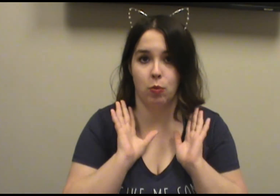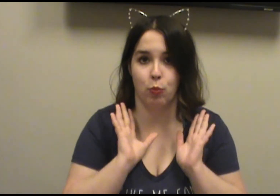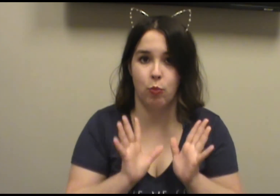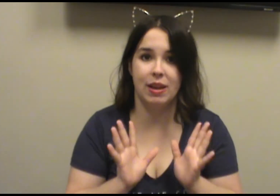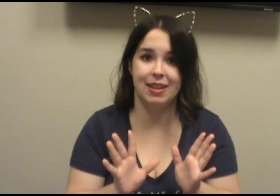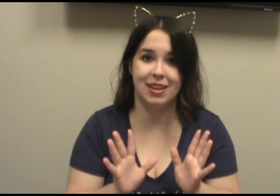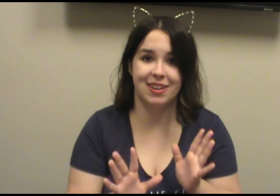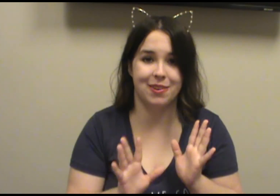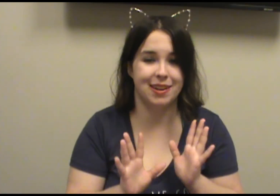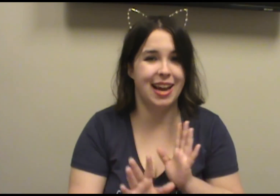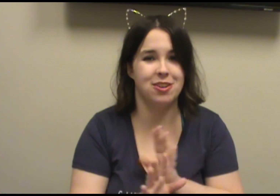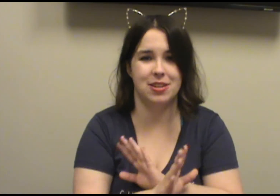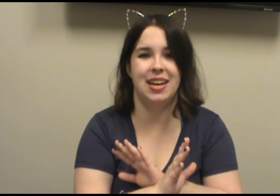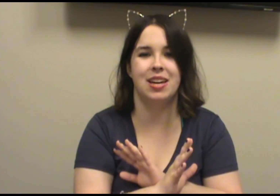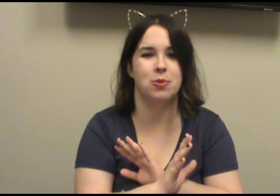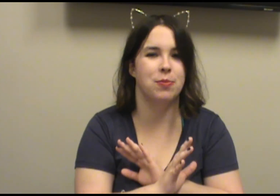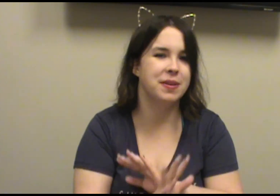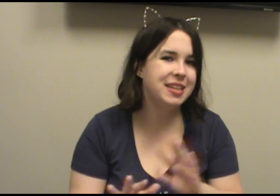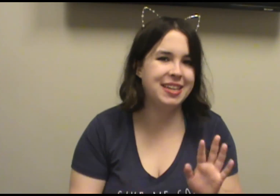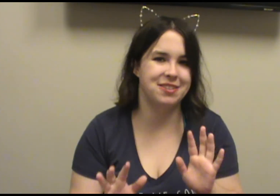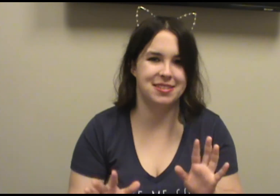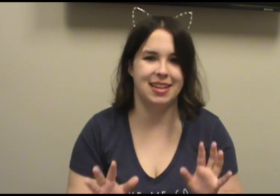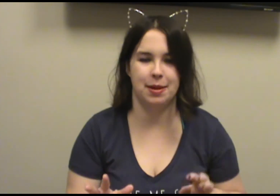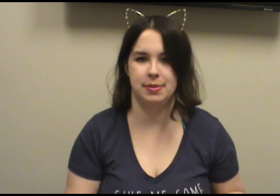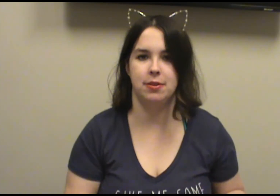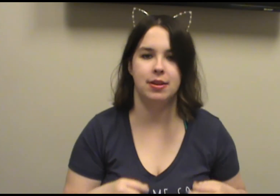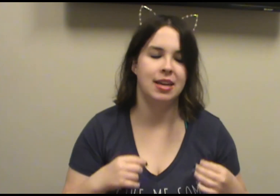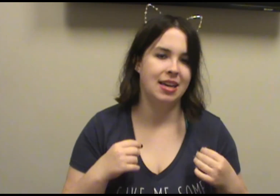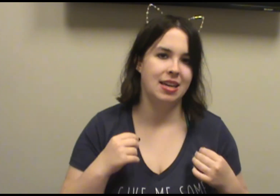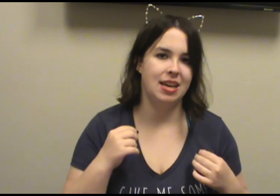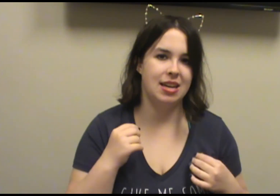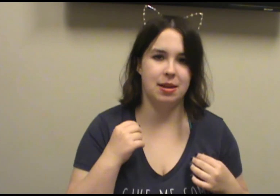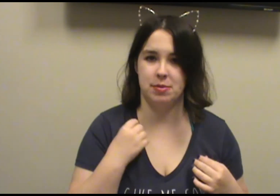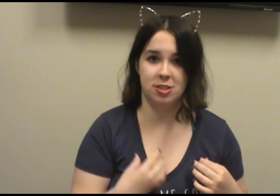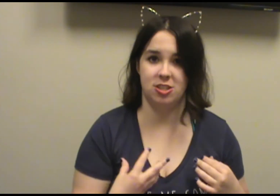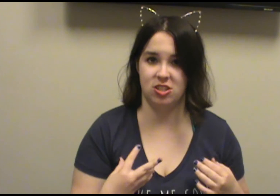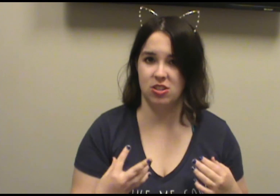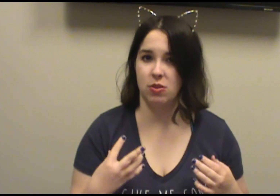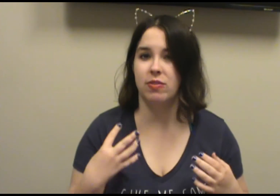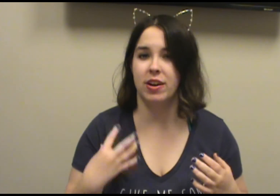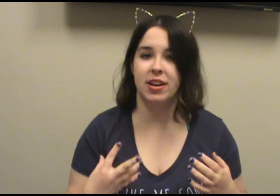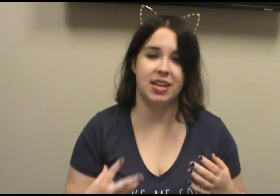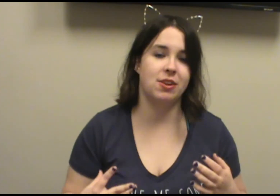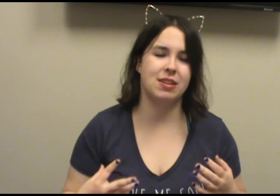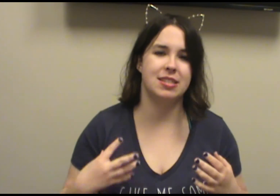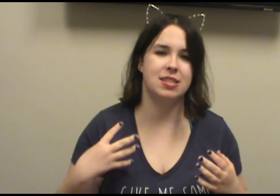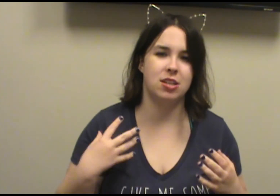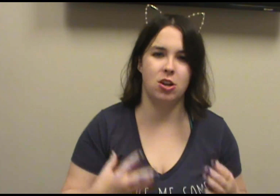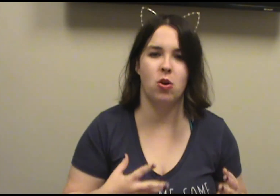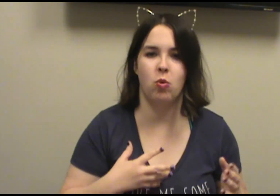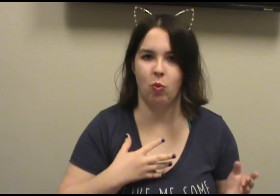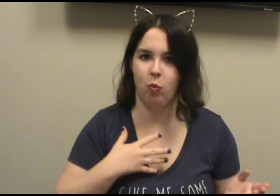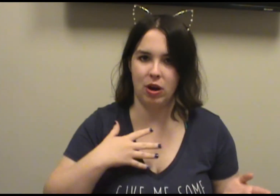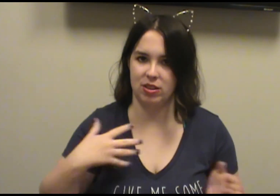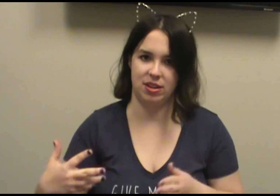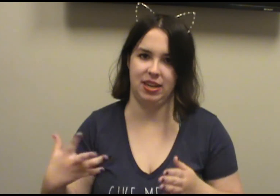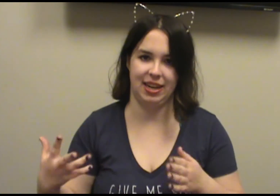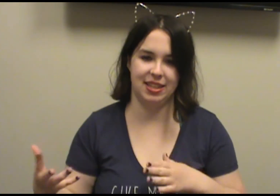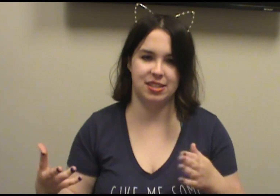really entertaining and really interesting episode, and I'm just very curious to know where they're taking this